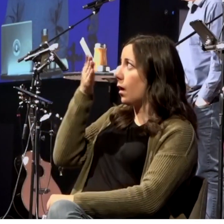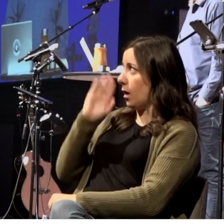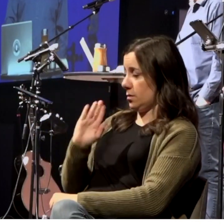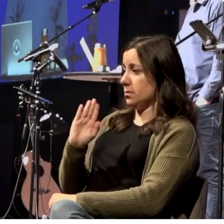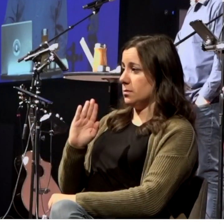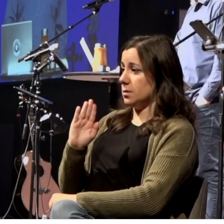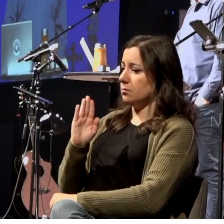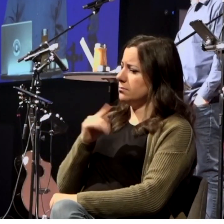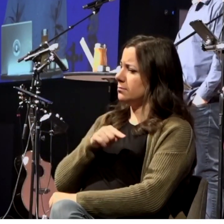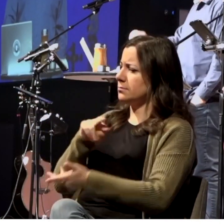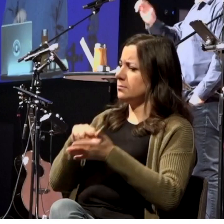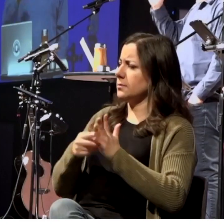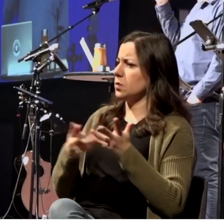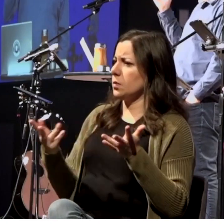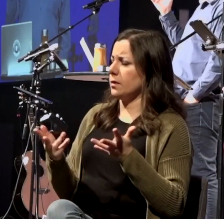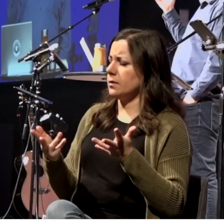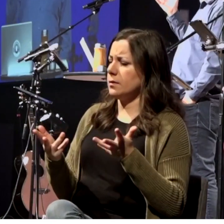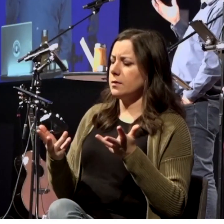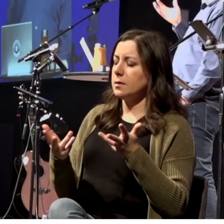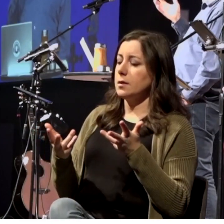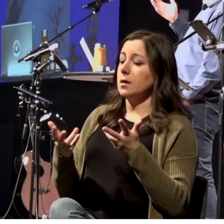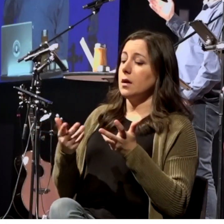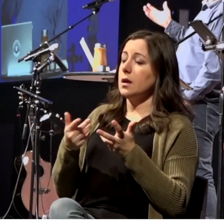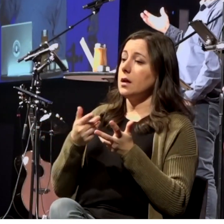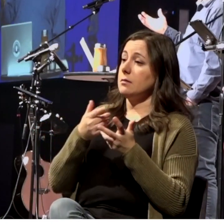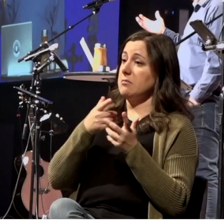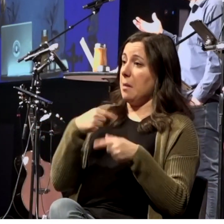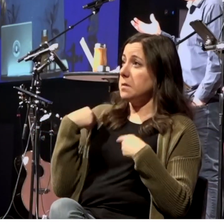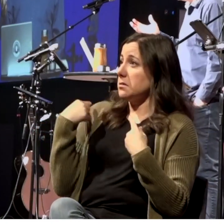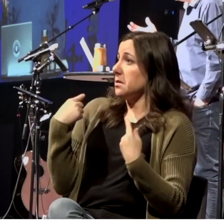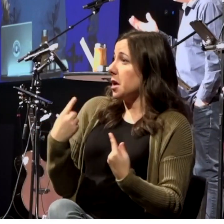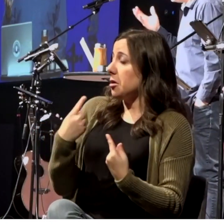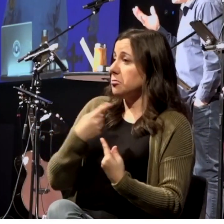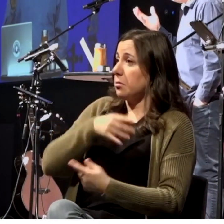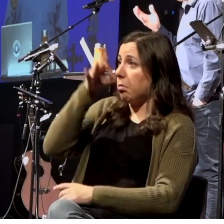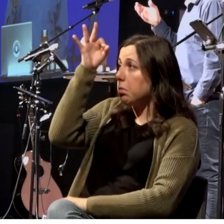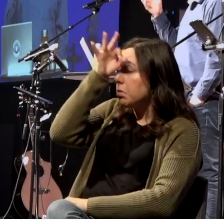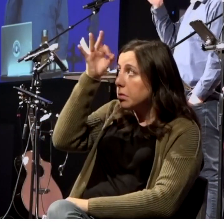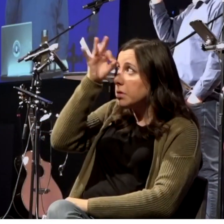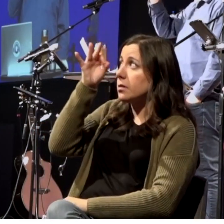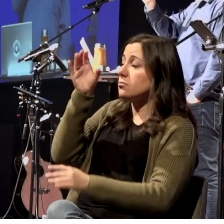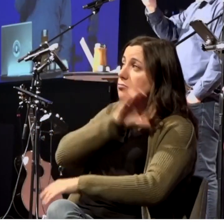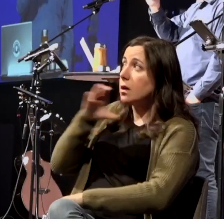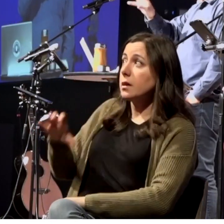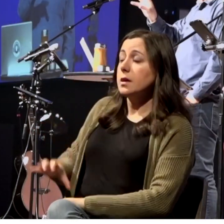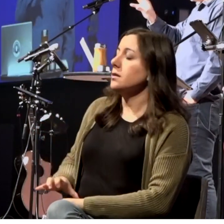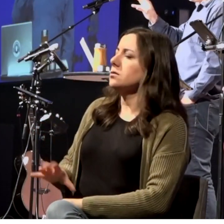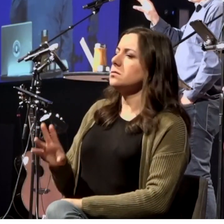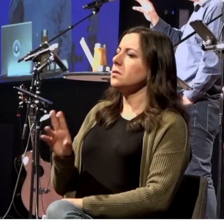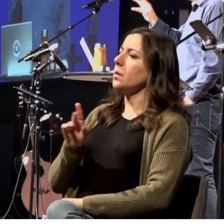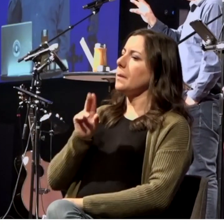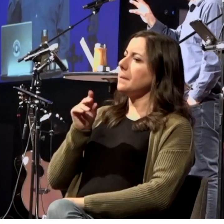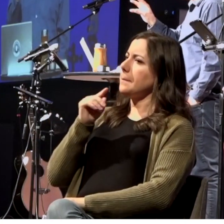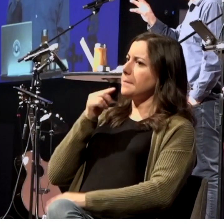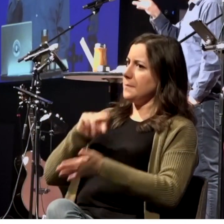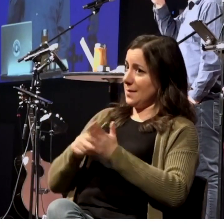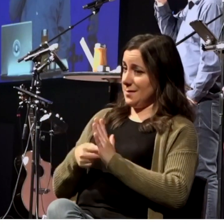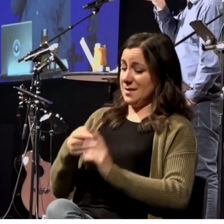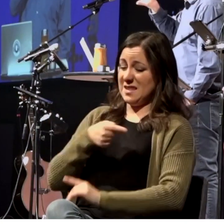means is not that she had come to know Christ as her Messiah. What that means is this was a Gentile woman who was